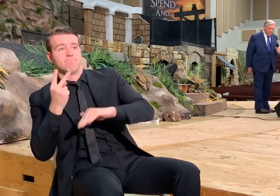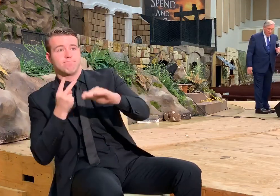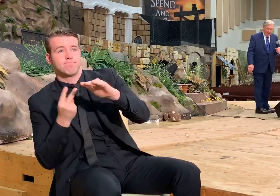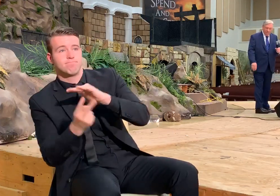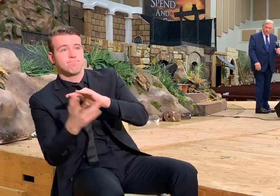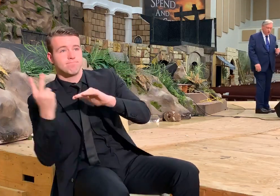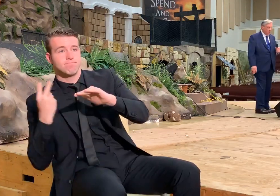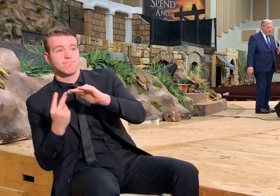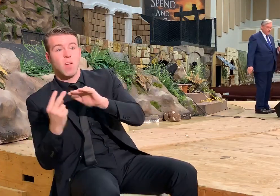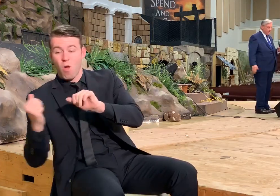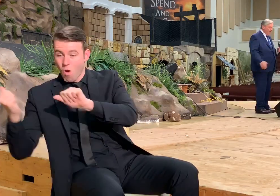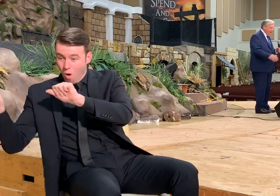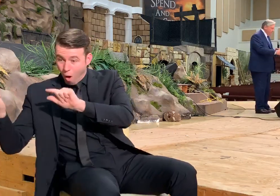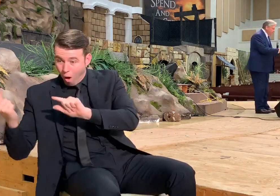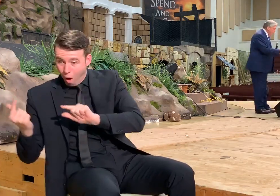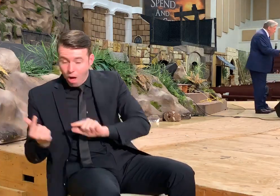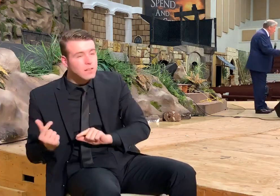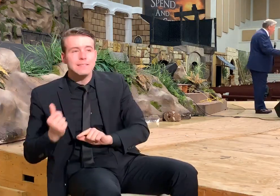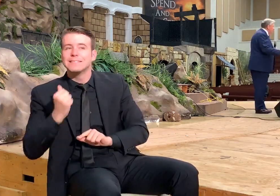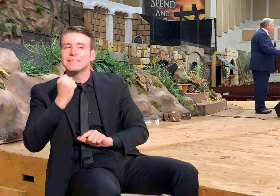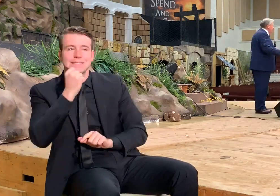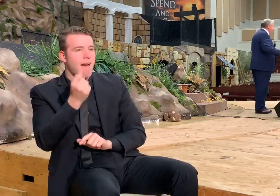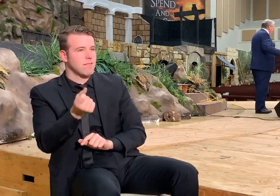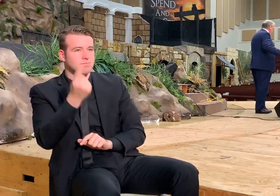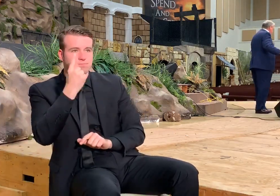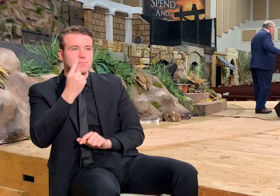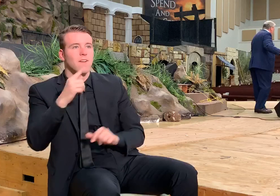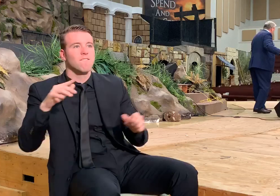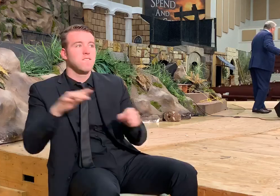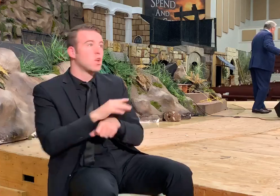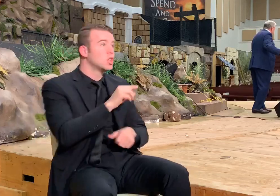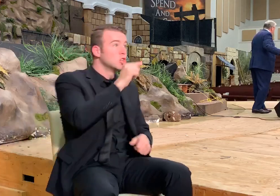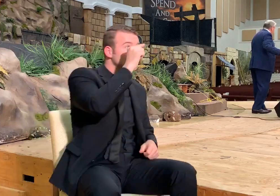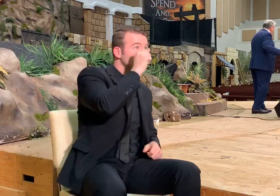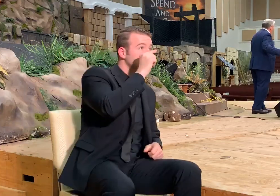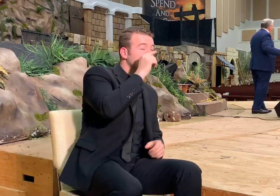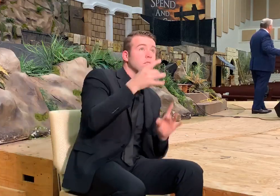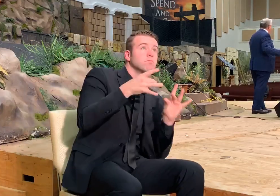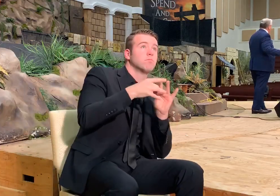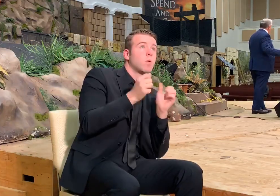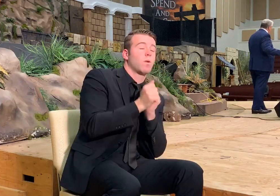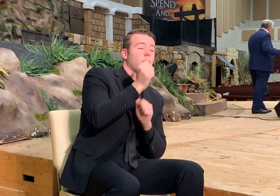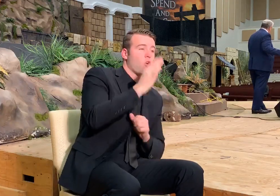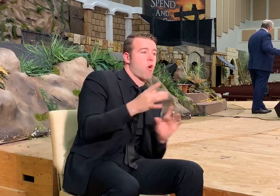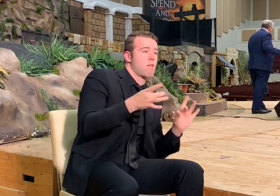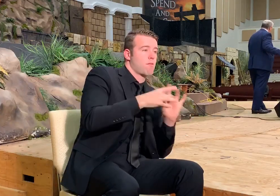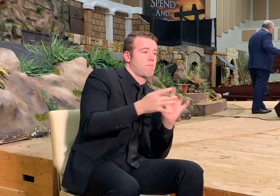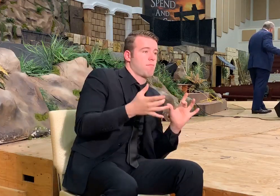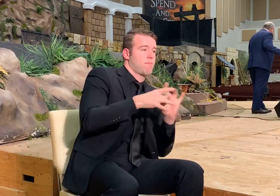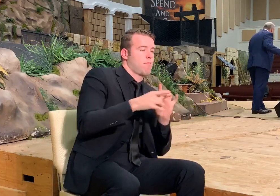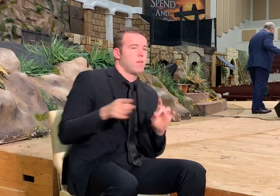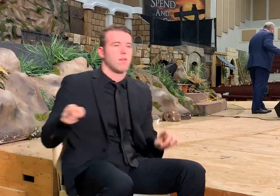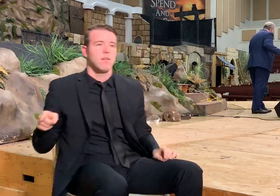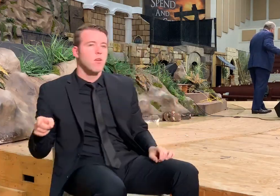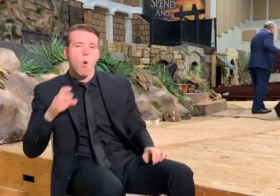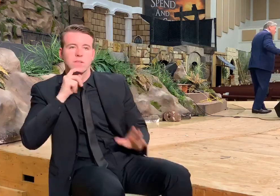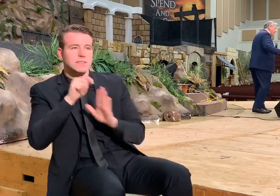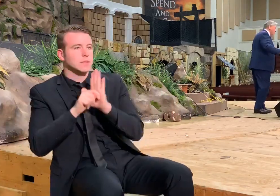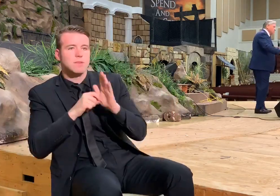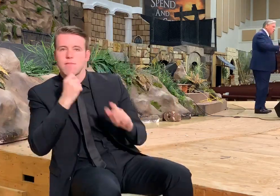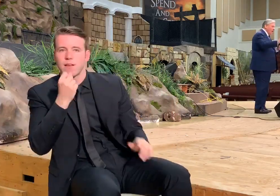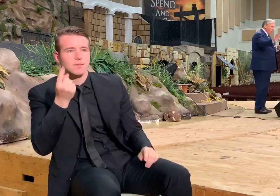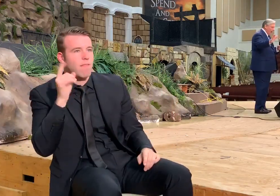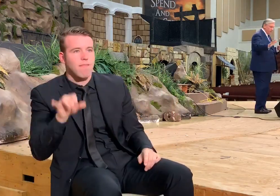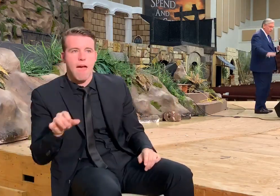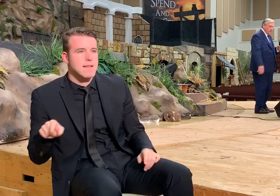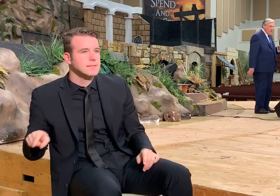Old Testament ever saw a time when Gentiles would come to God without going through the Jewish nation. No